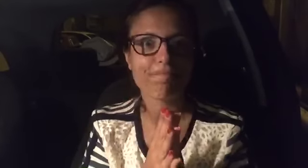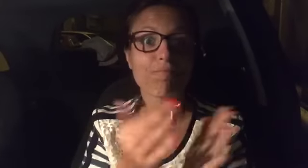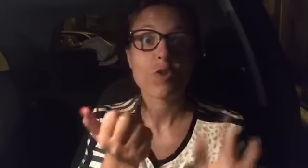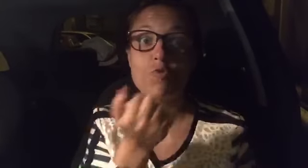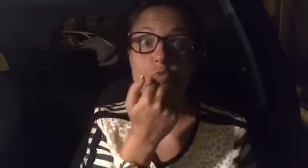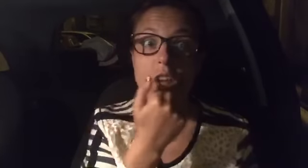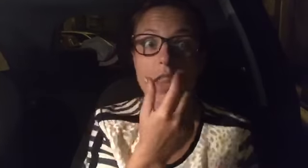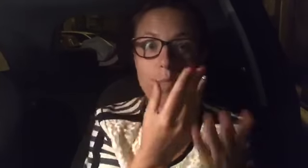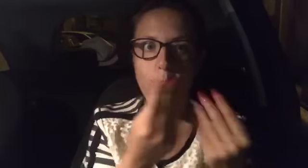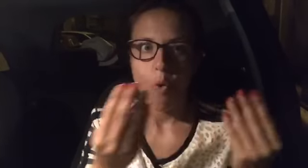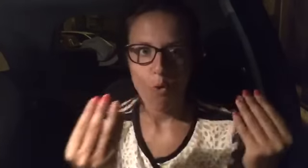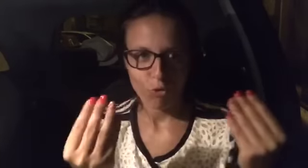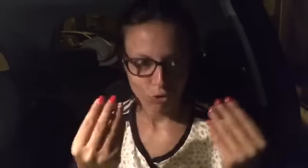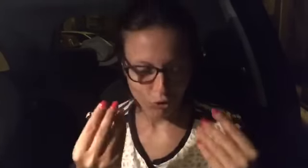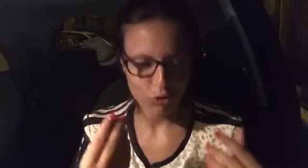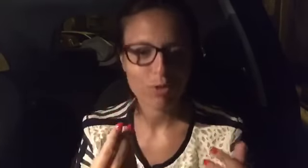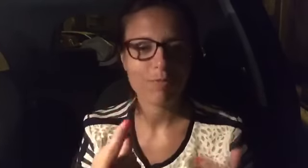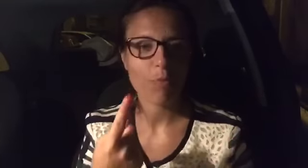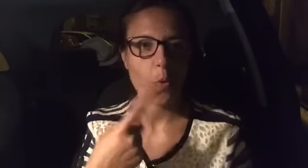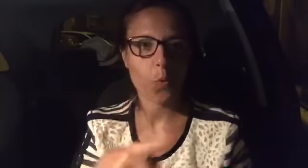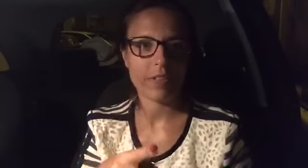It'll be warm place. I'd like see don't like it.